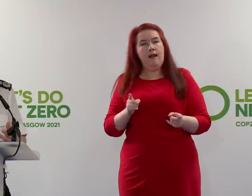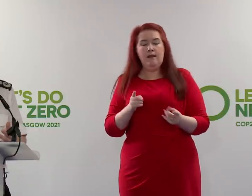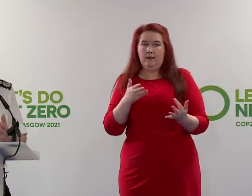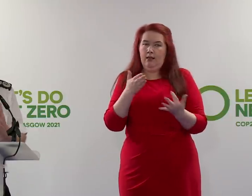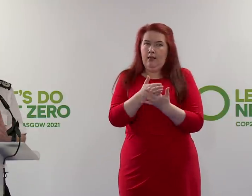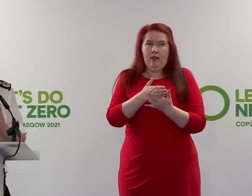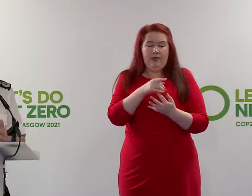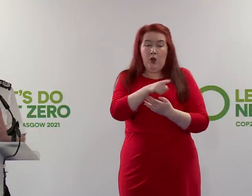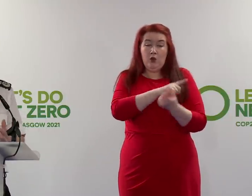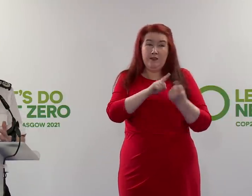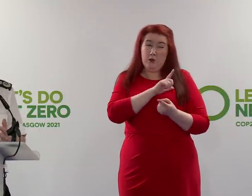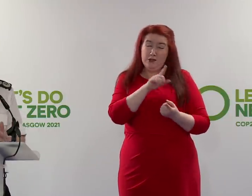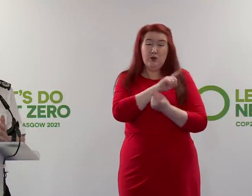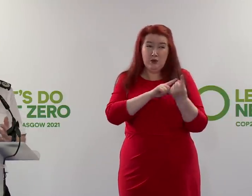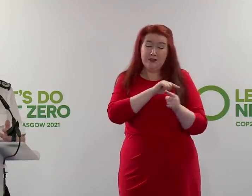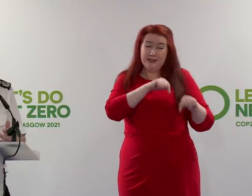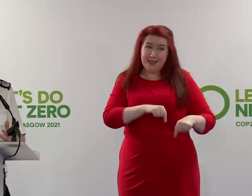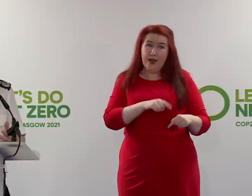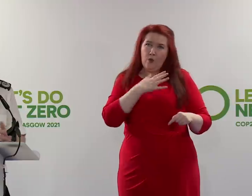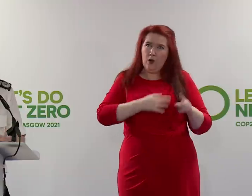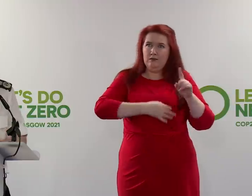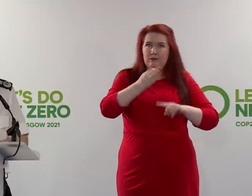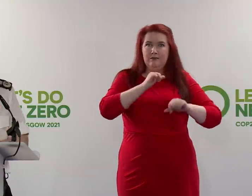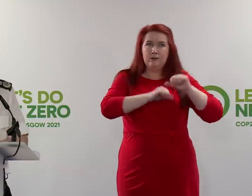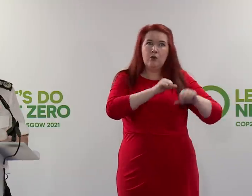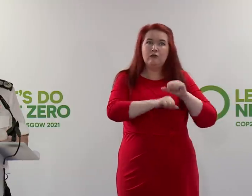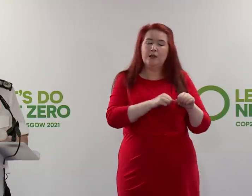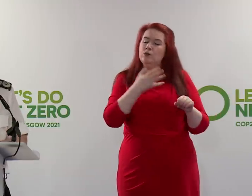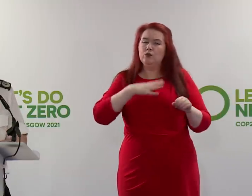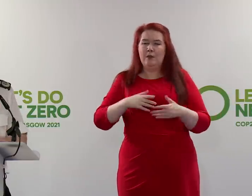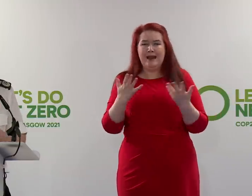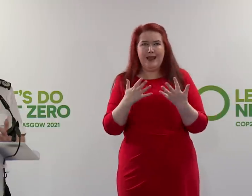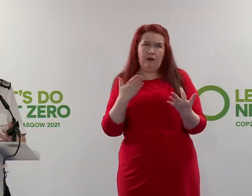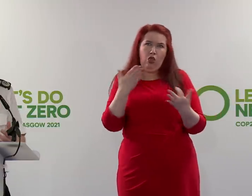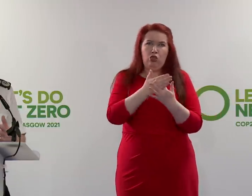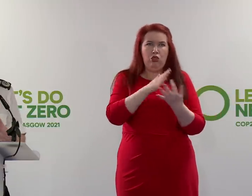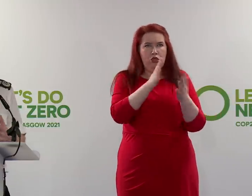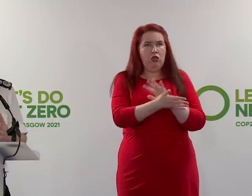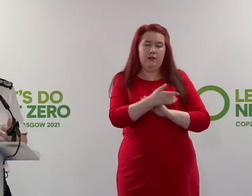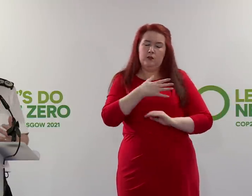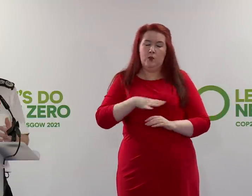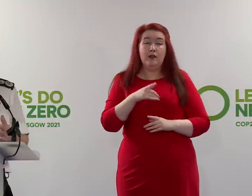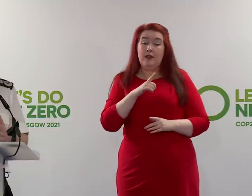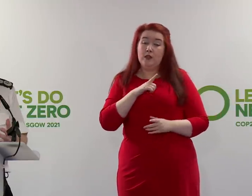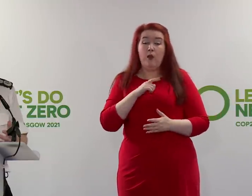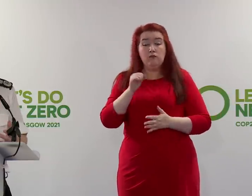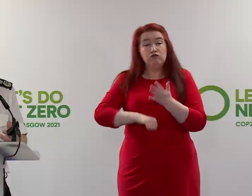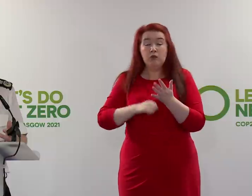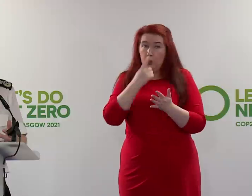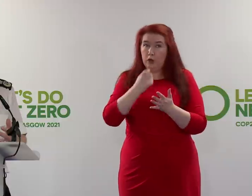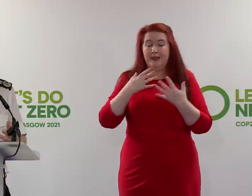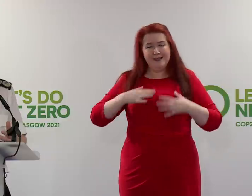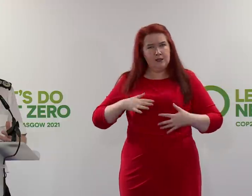workings of the conference, because the conference is here to make progress in regard to climate change. So the robust measures will mean physical